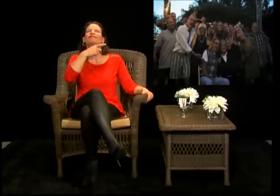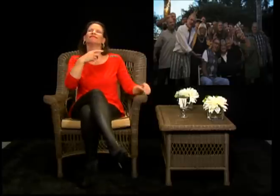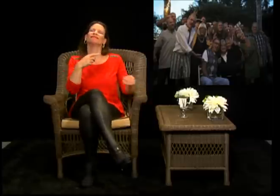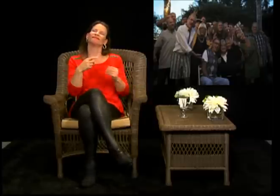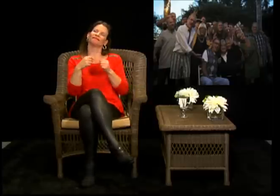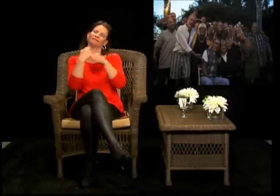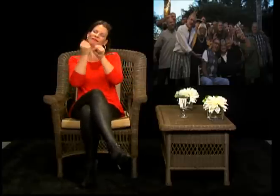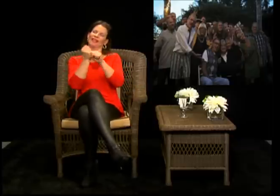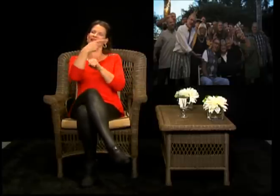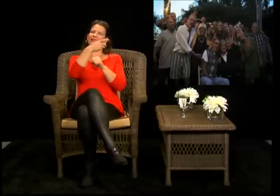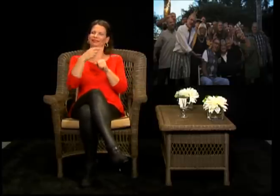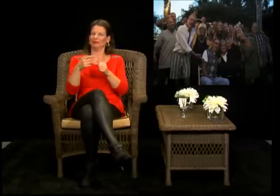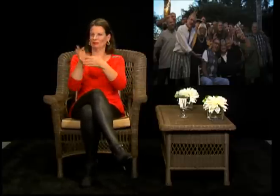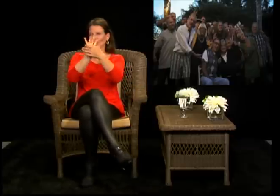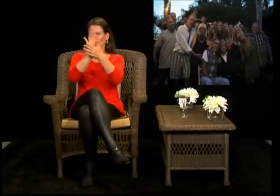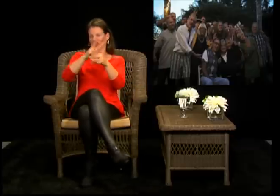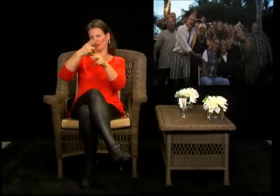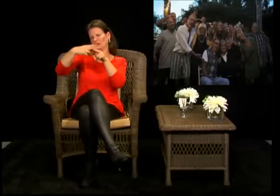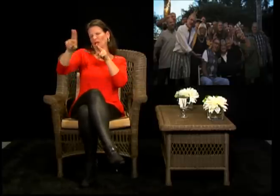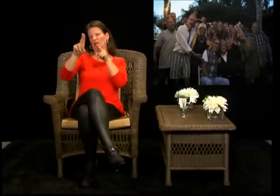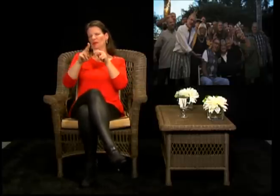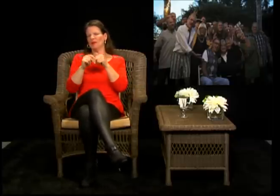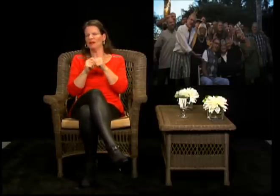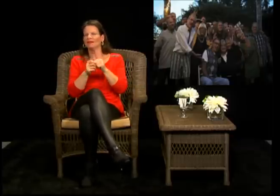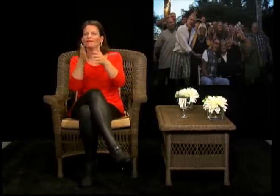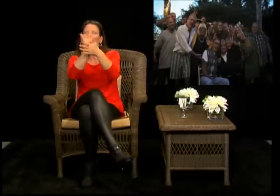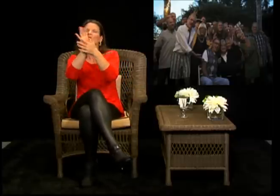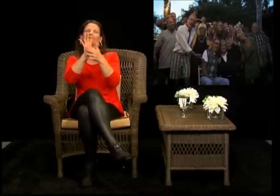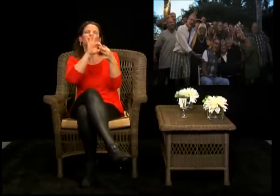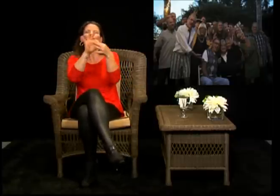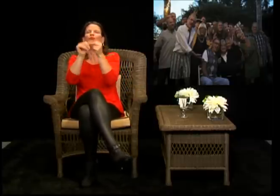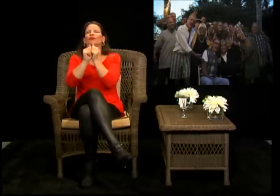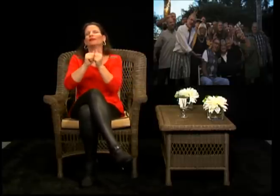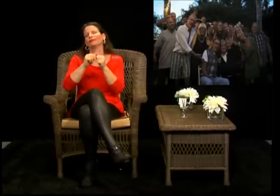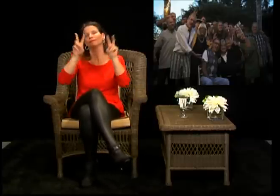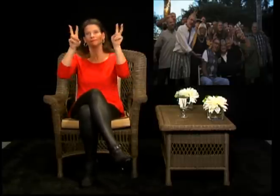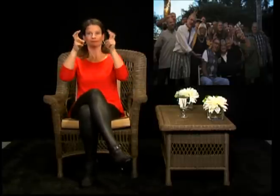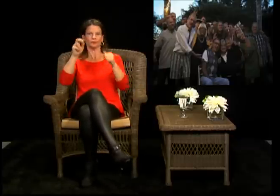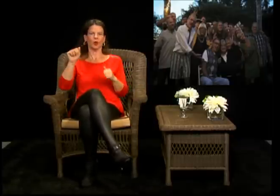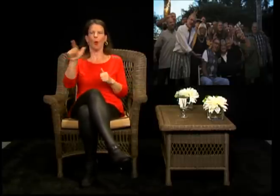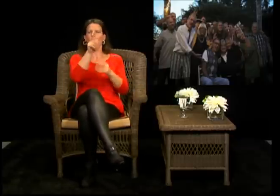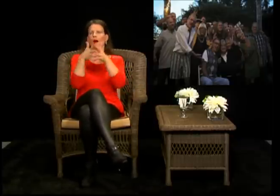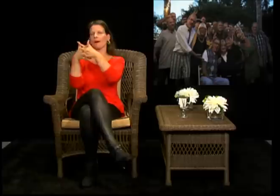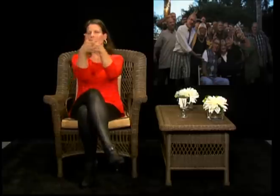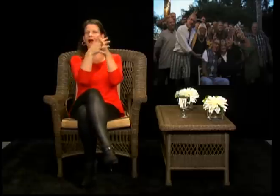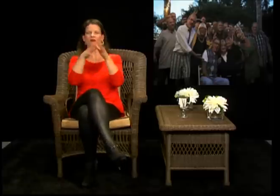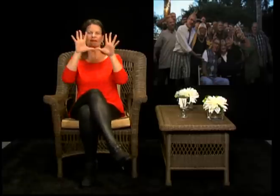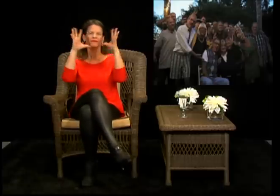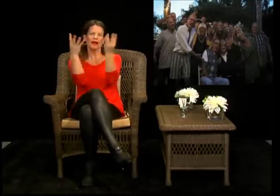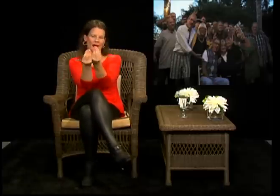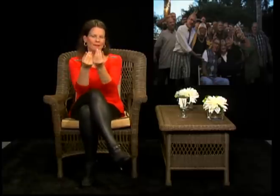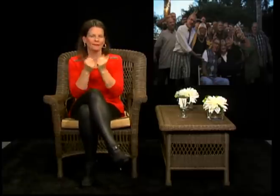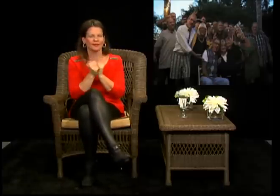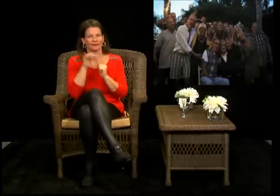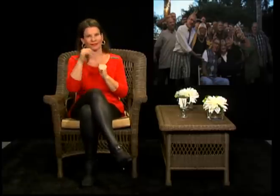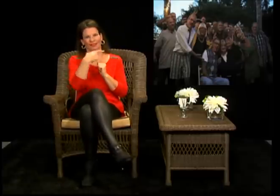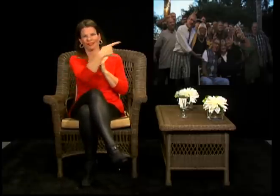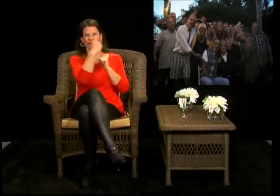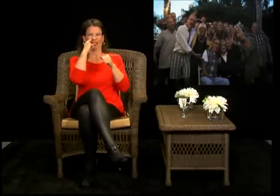So, this is about CNN's short digital film entitled All American Family.